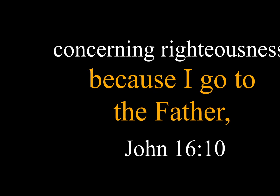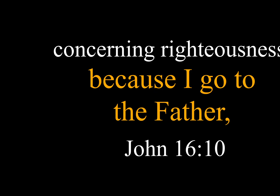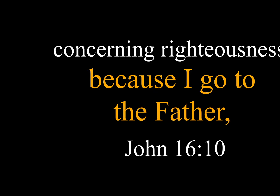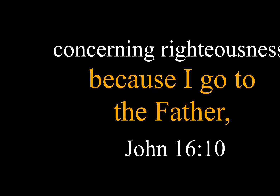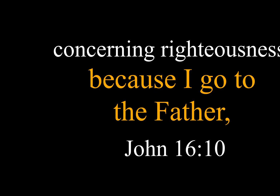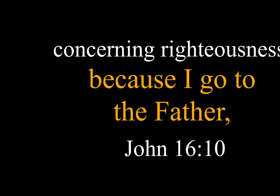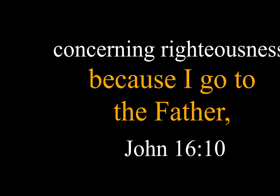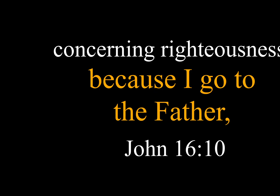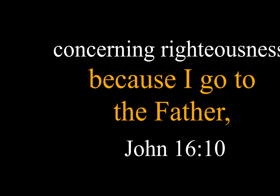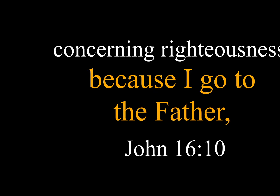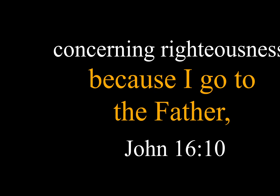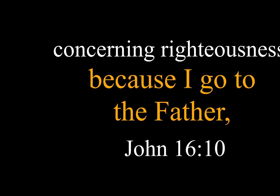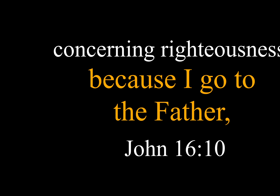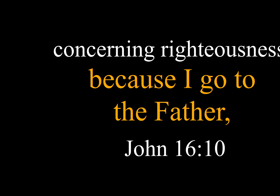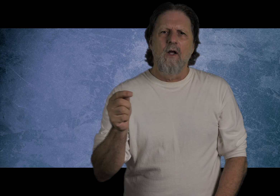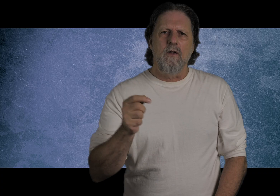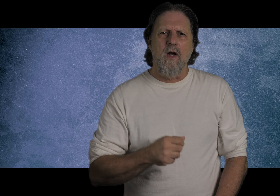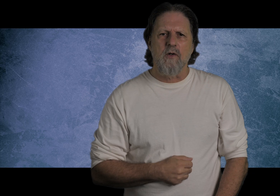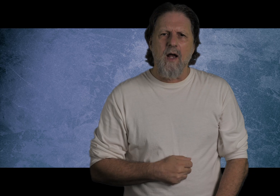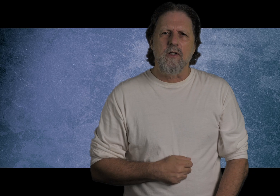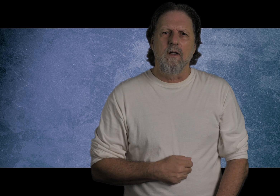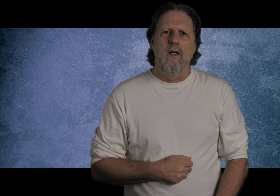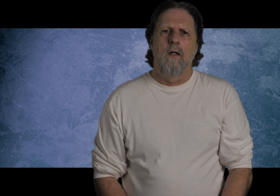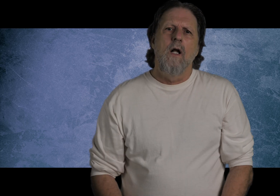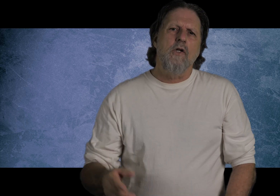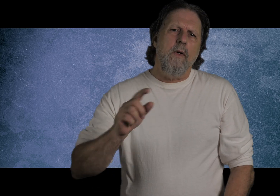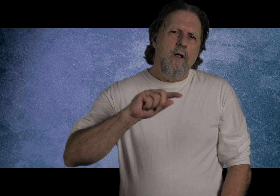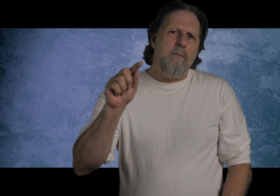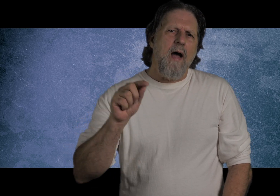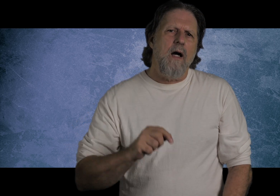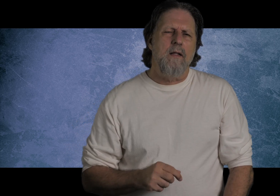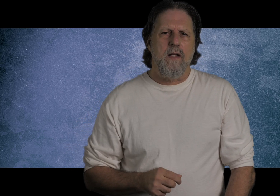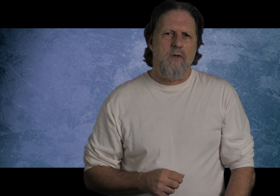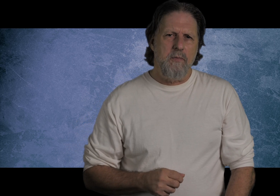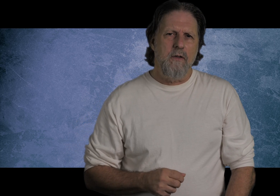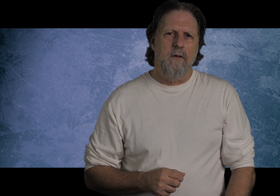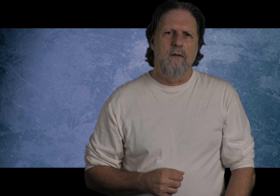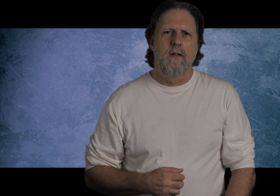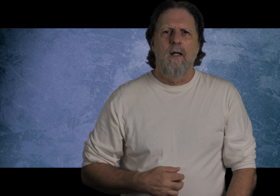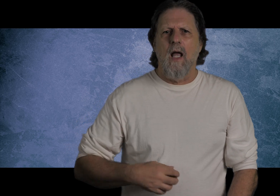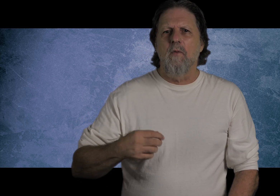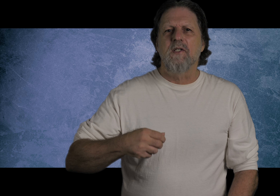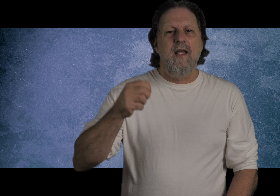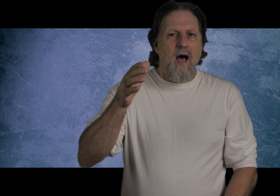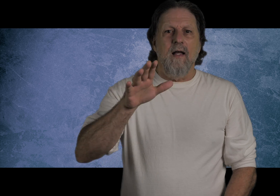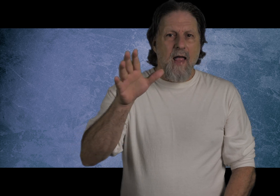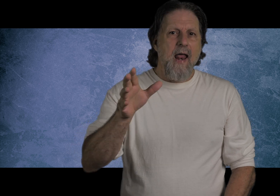because I go to the Father, the resurrection. So, we look back on that scripture, and we say, yeah, that